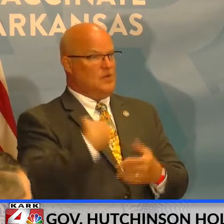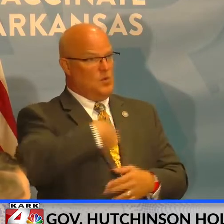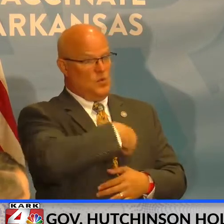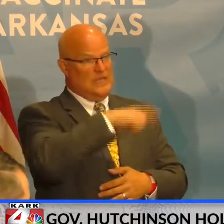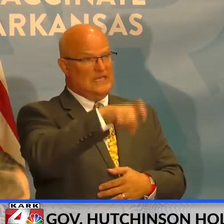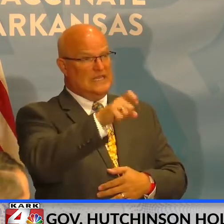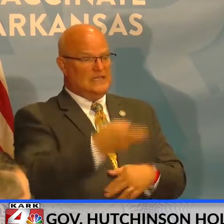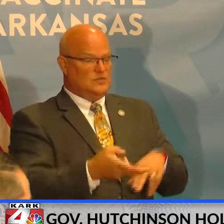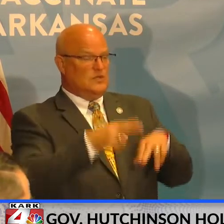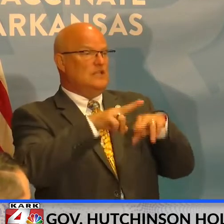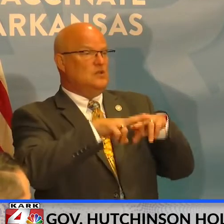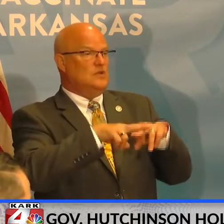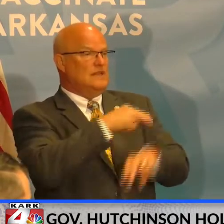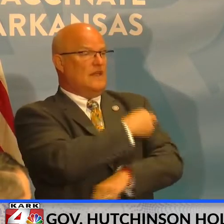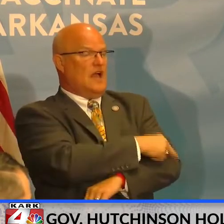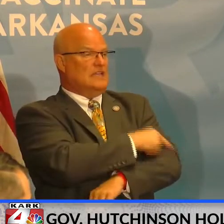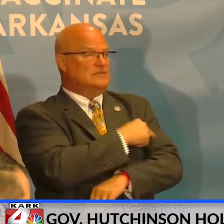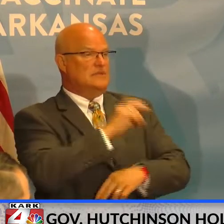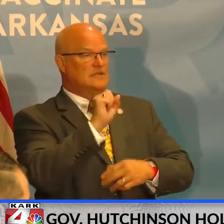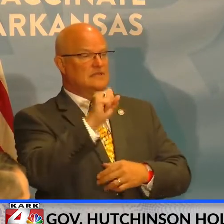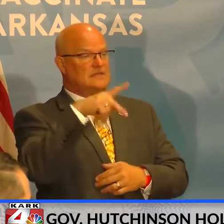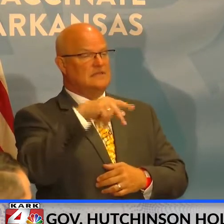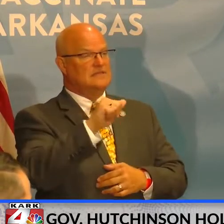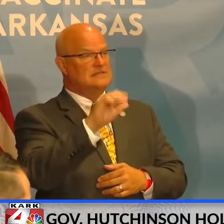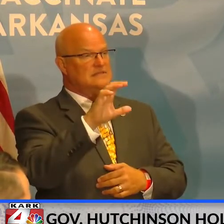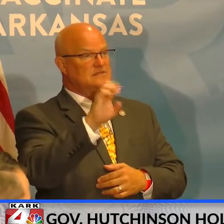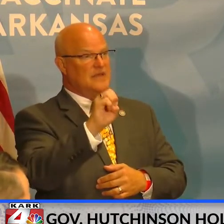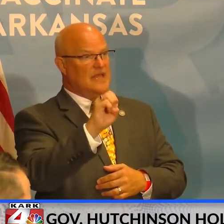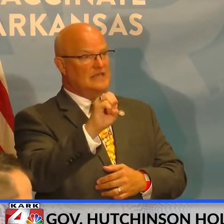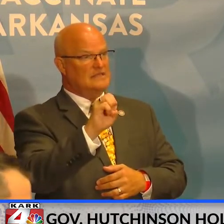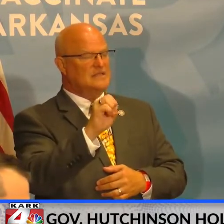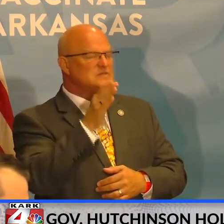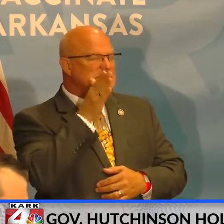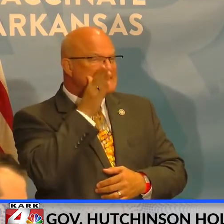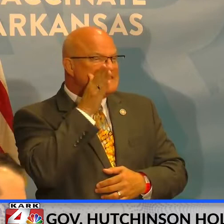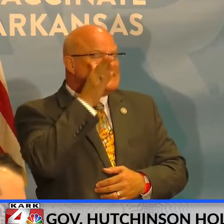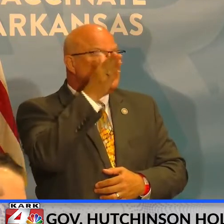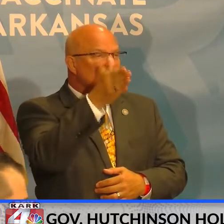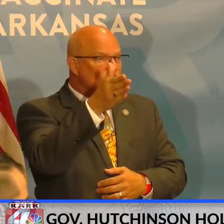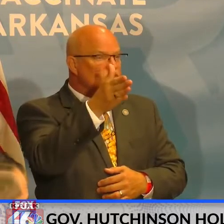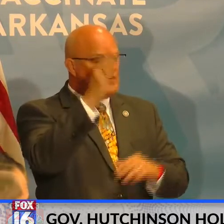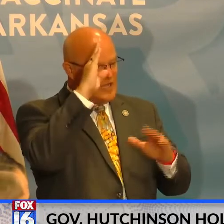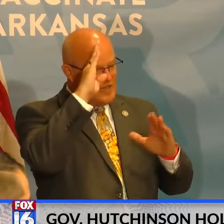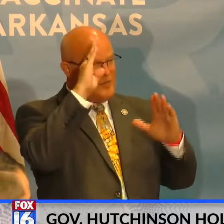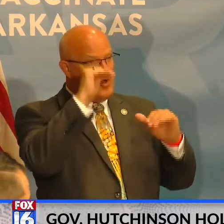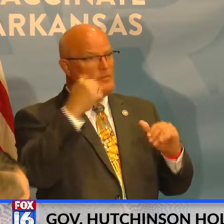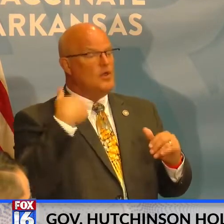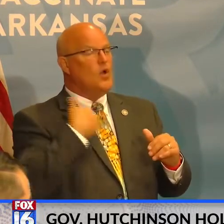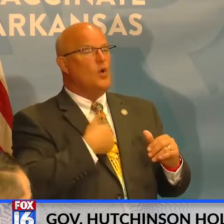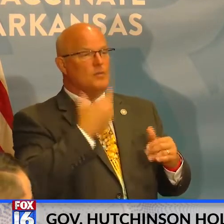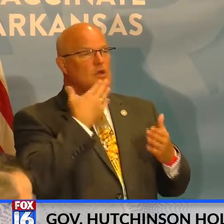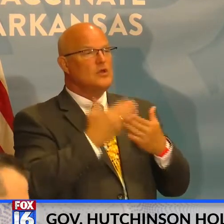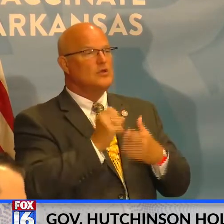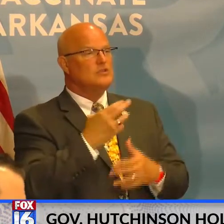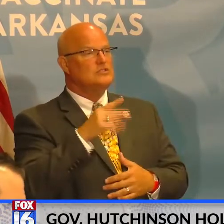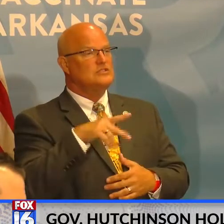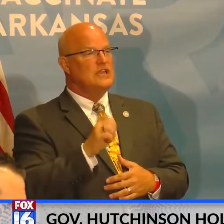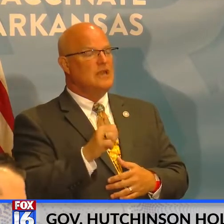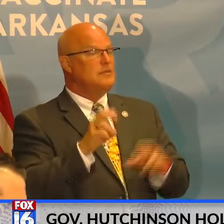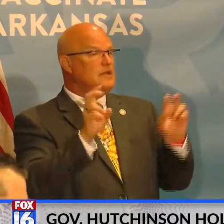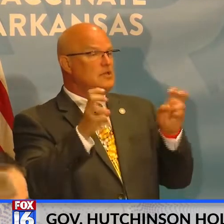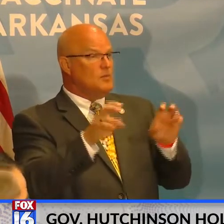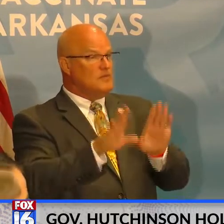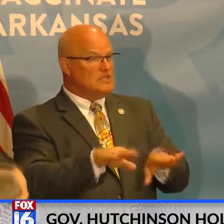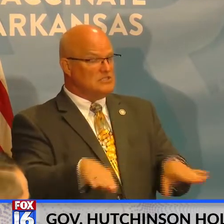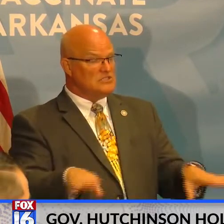needed to increase that hospital space. So in the near future, uh, I'm hoping that we'll be in good shape. In terms of